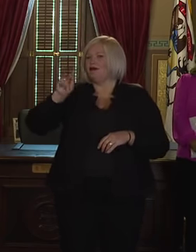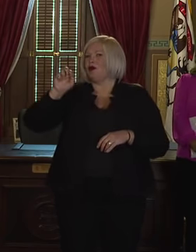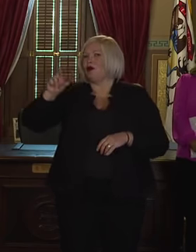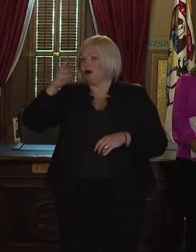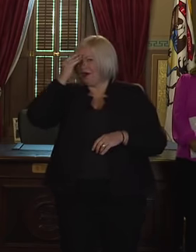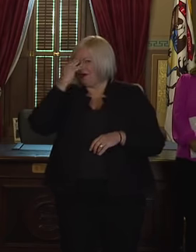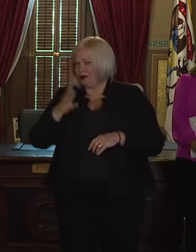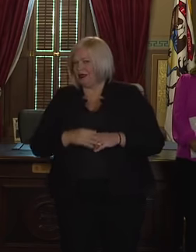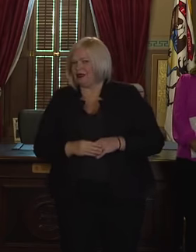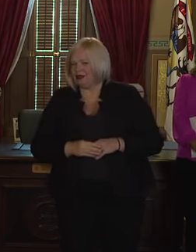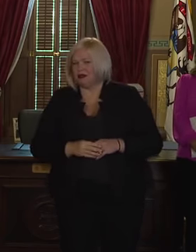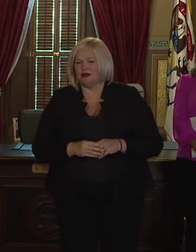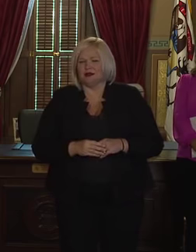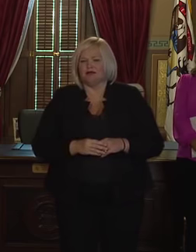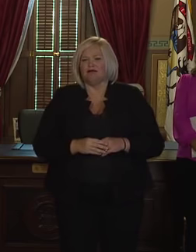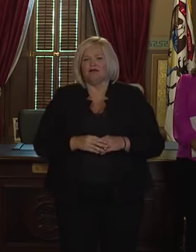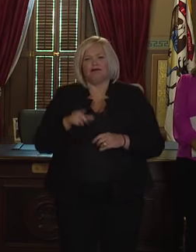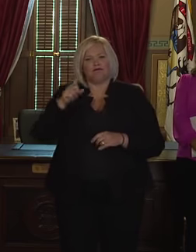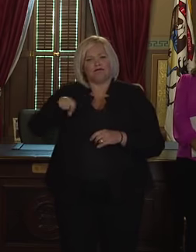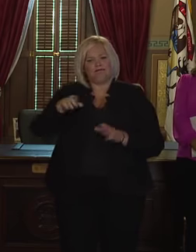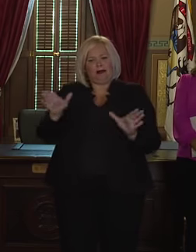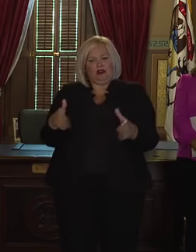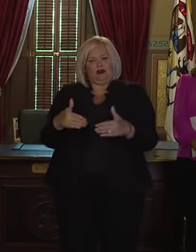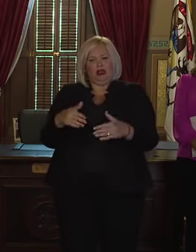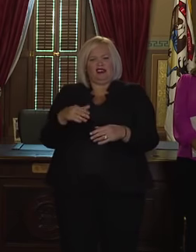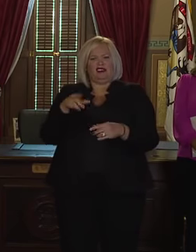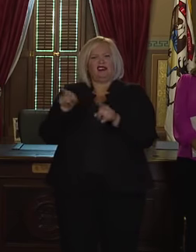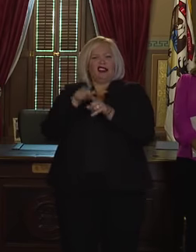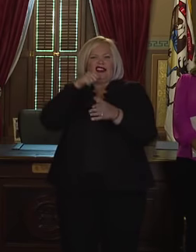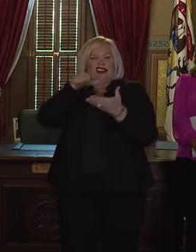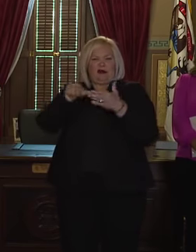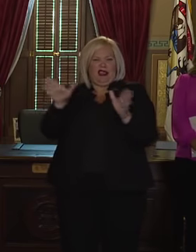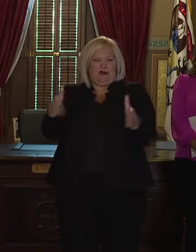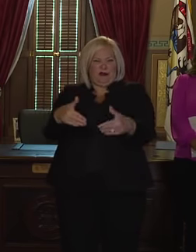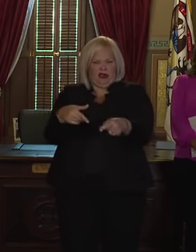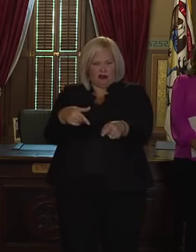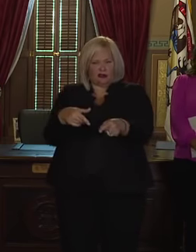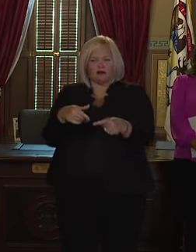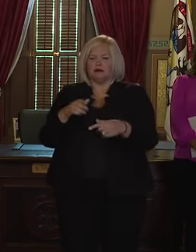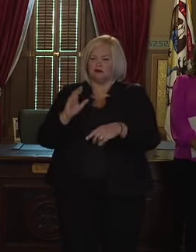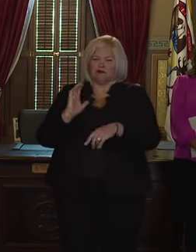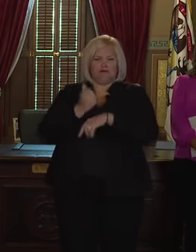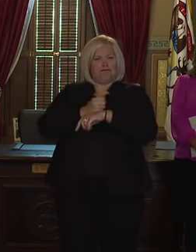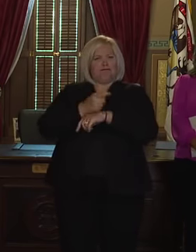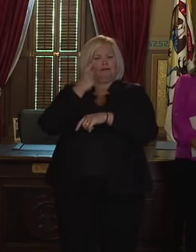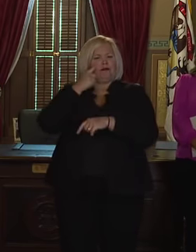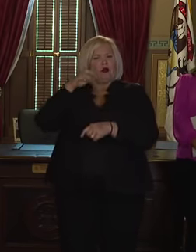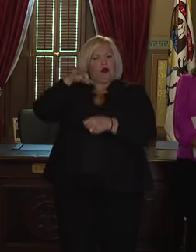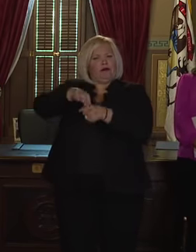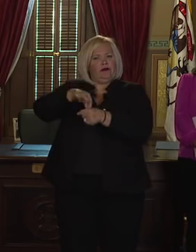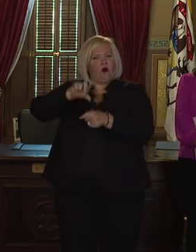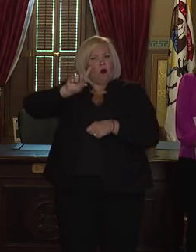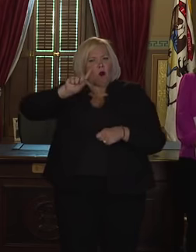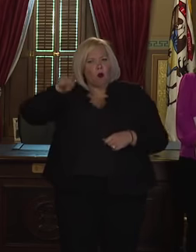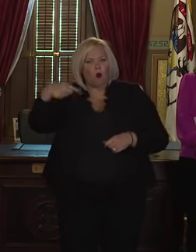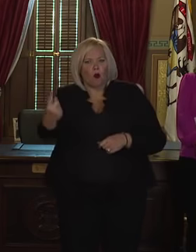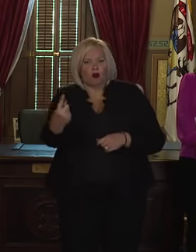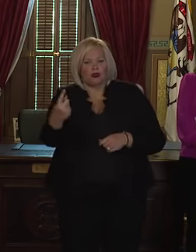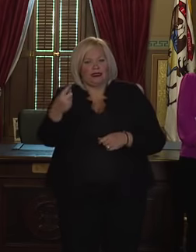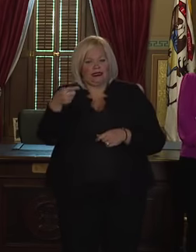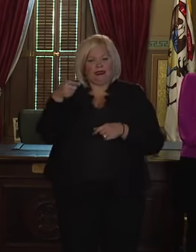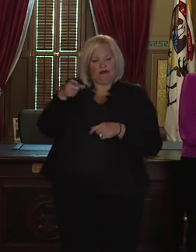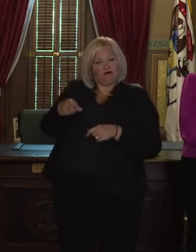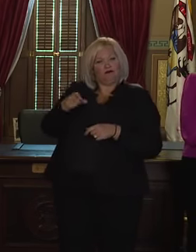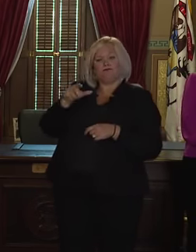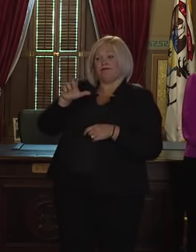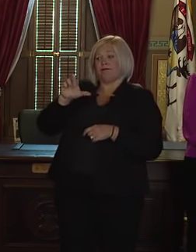information. The secure ballot dropbox guidelines entered into law today will ensure that our clerks have